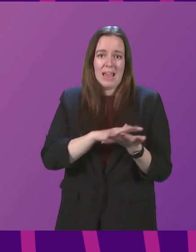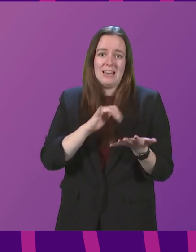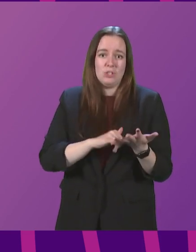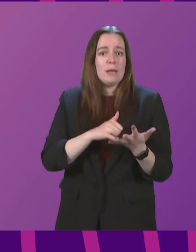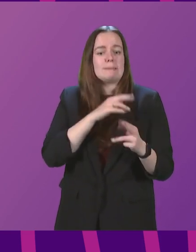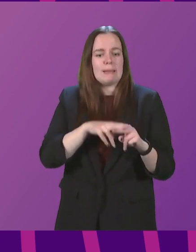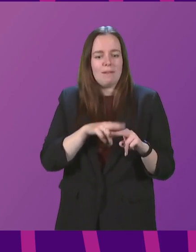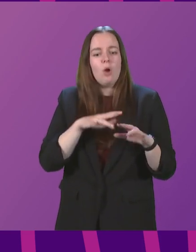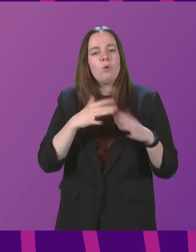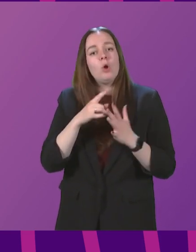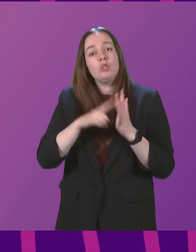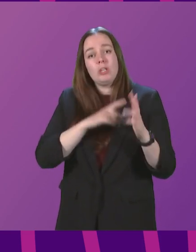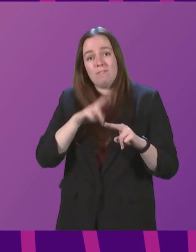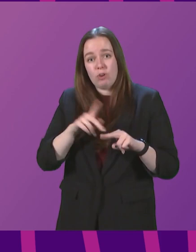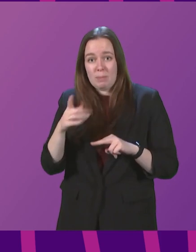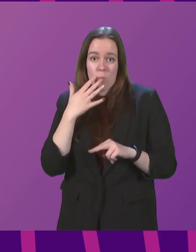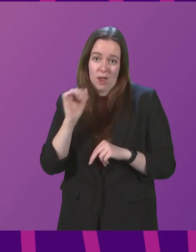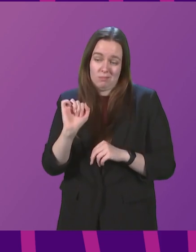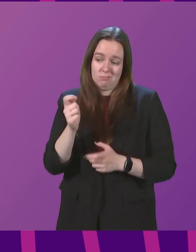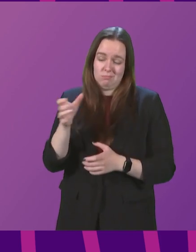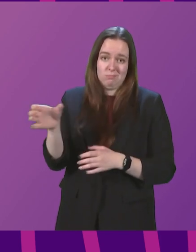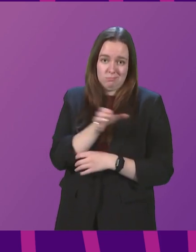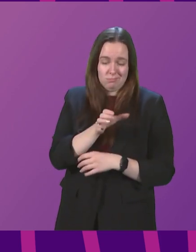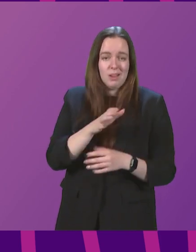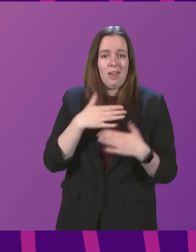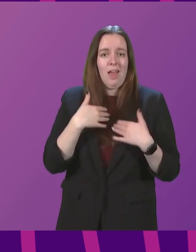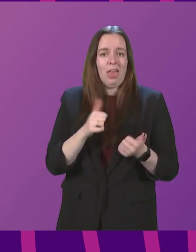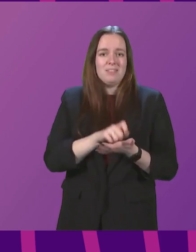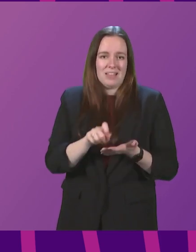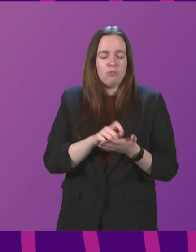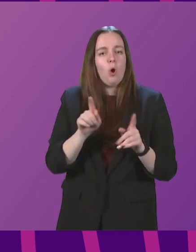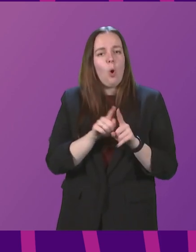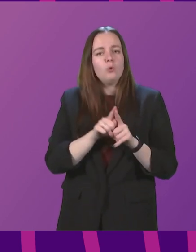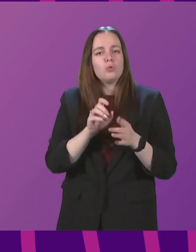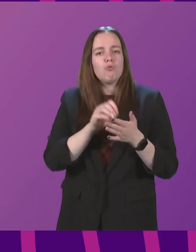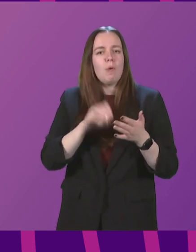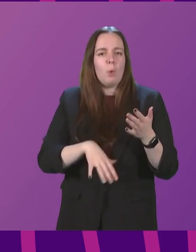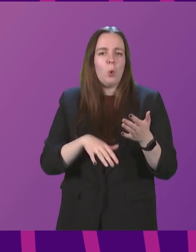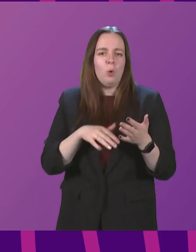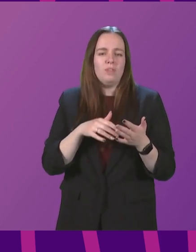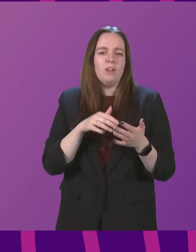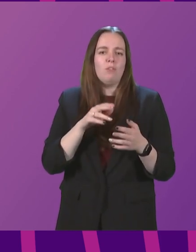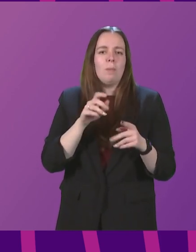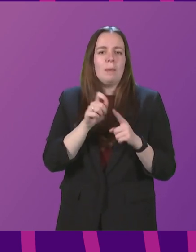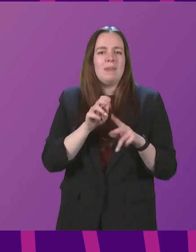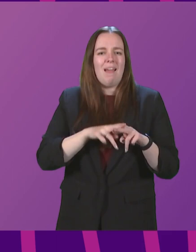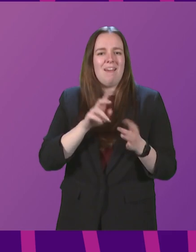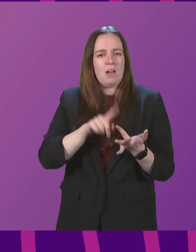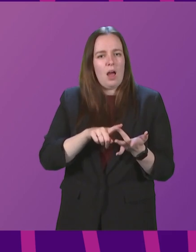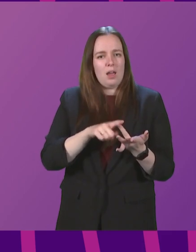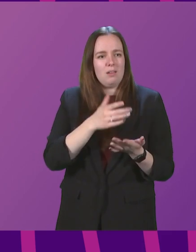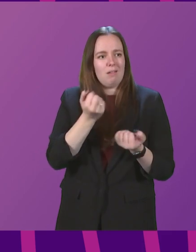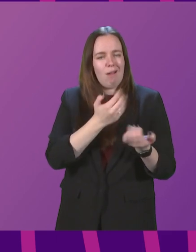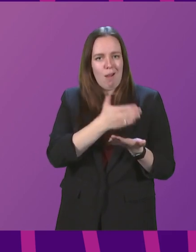Of course, Jean Freeman, when she was Health Secretary, managed to secure the removal of car parking charges from the PFI car parks